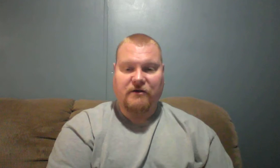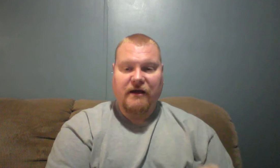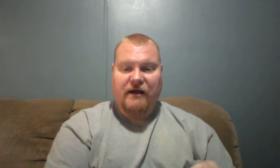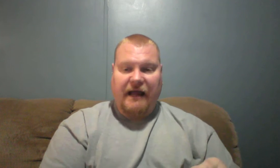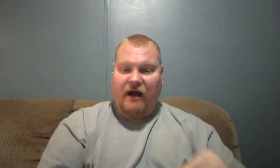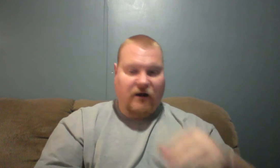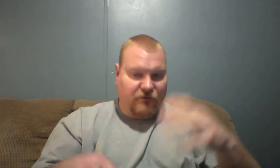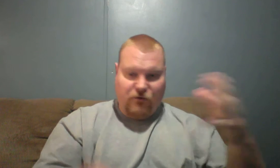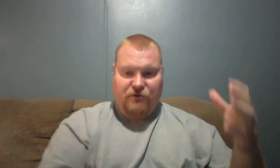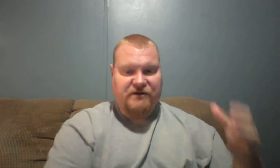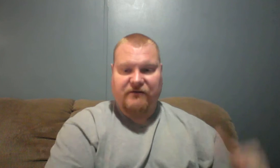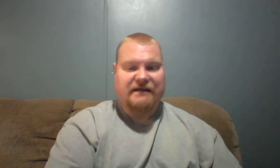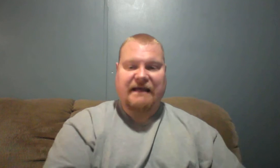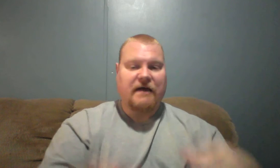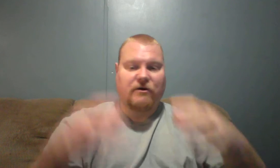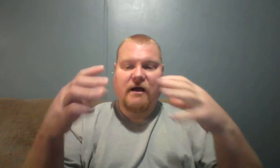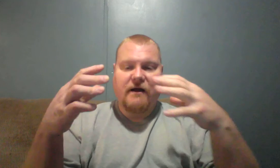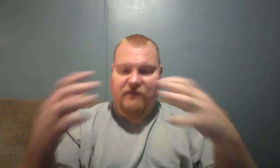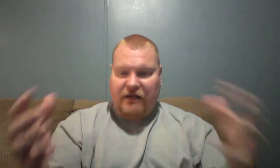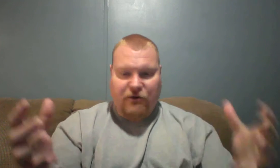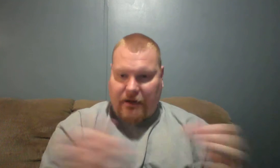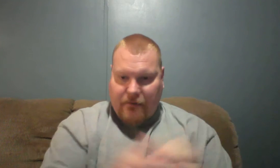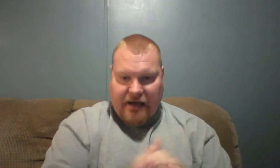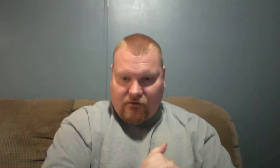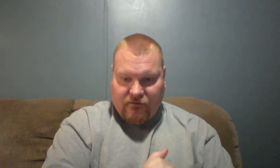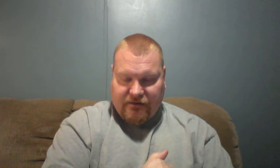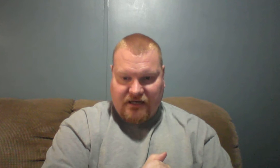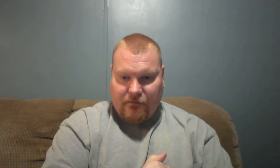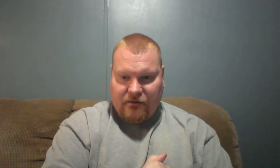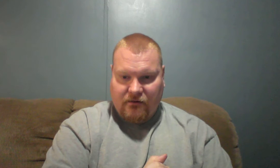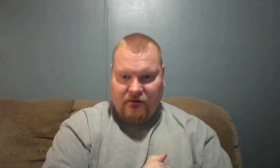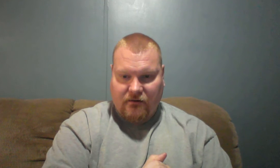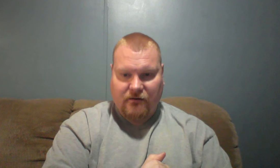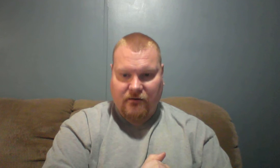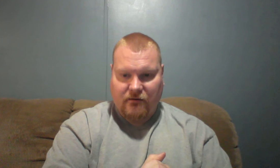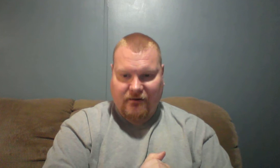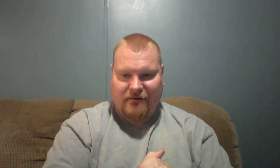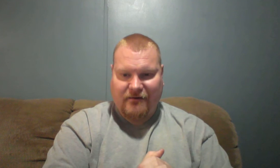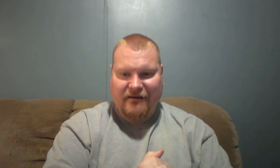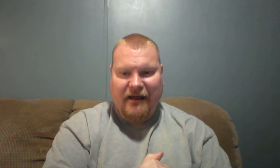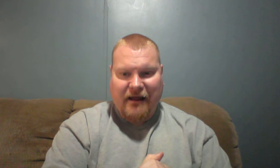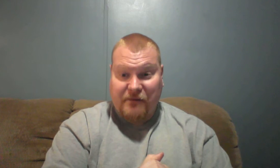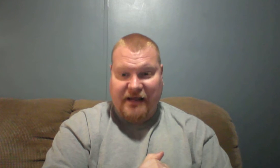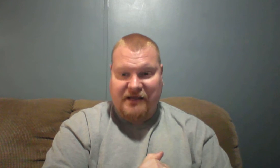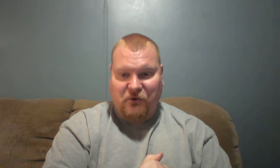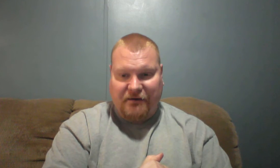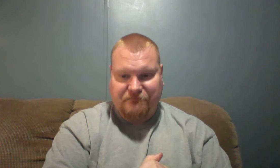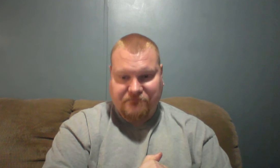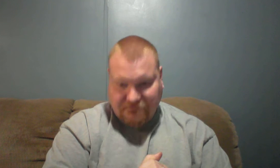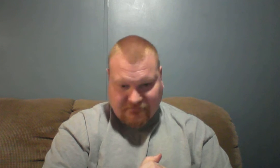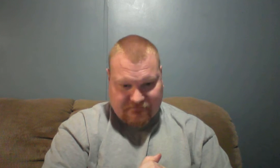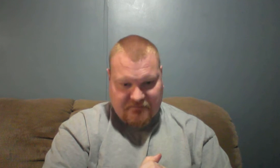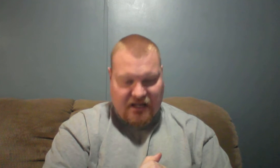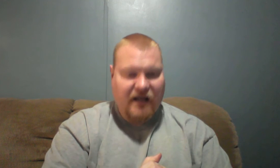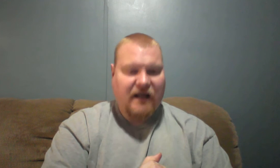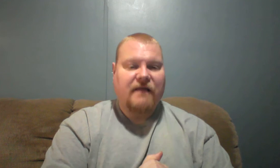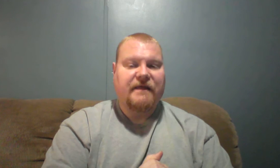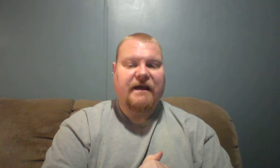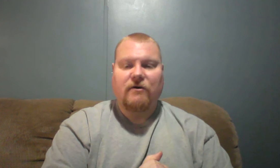and all the rulers and everything together for that great battle that's coming. But guess what? They're going